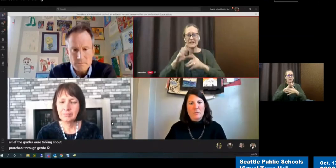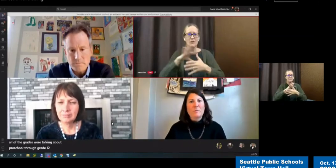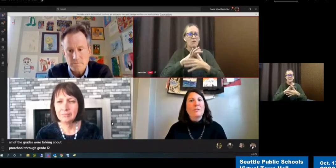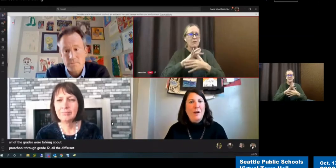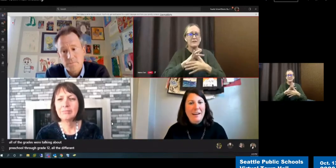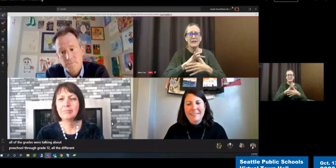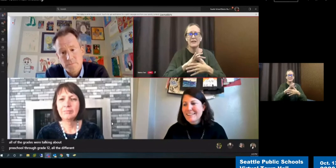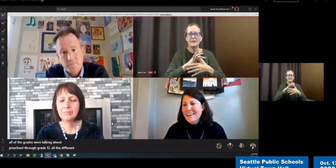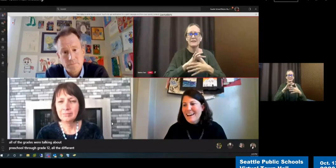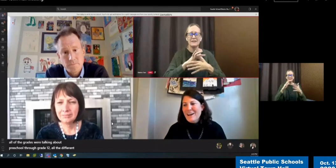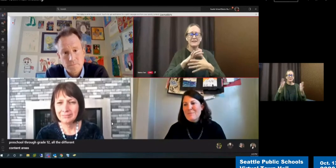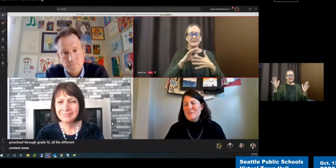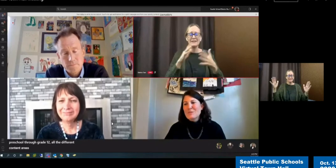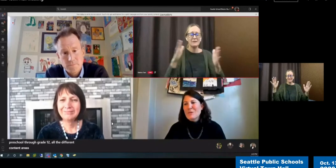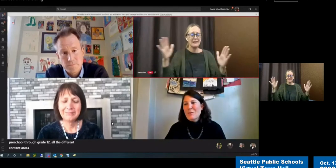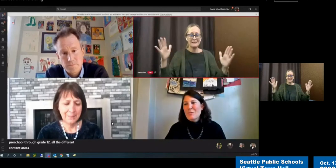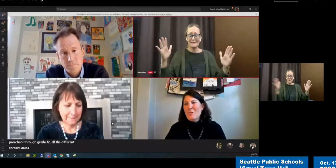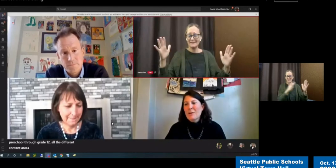those grades, but I'll try. Okay.